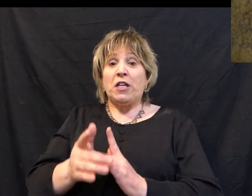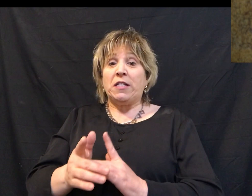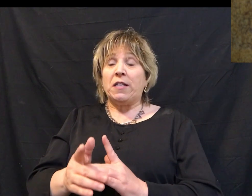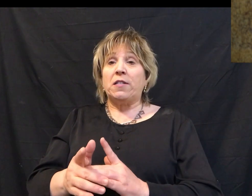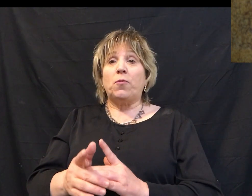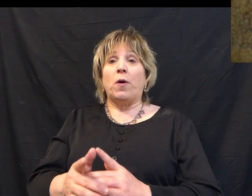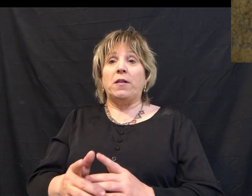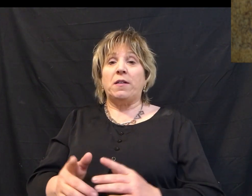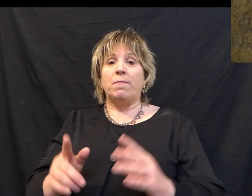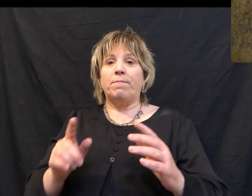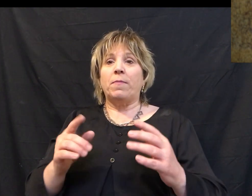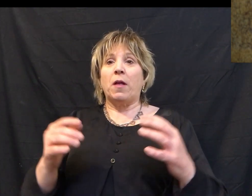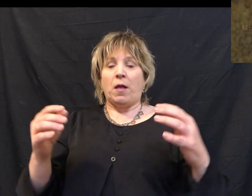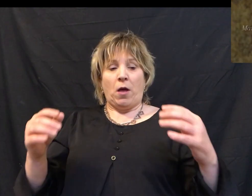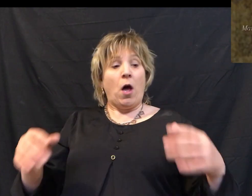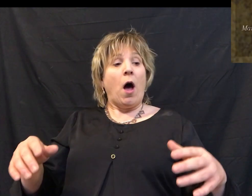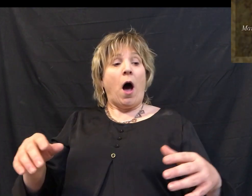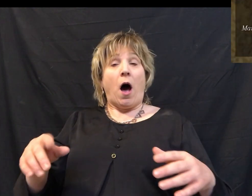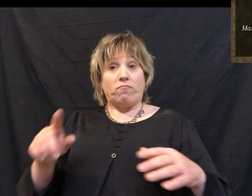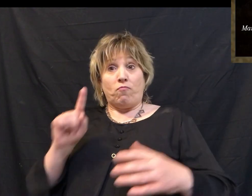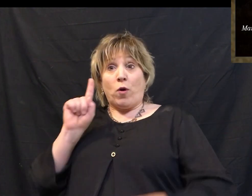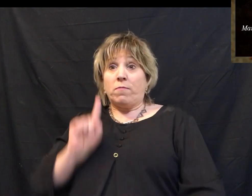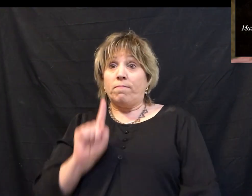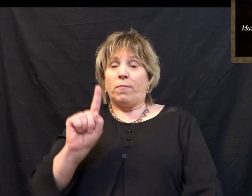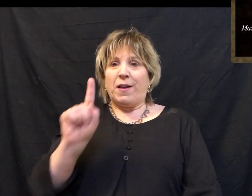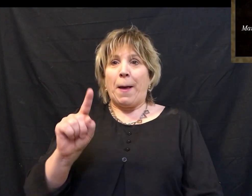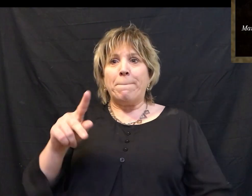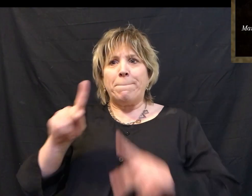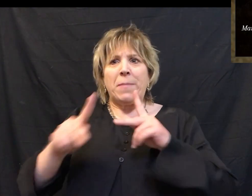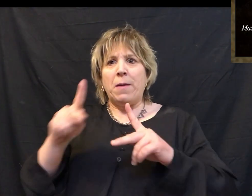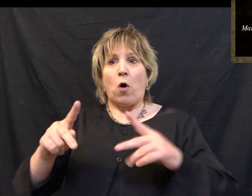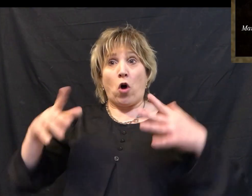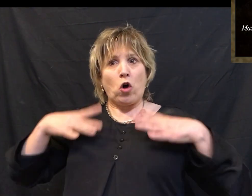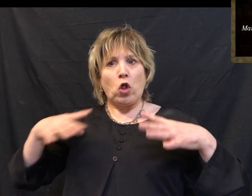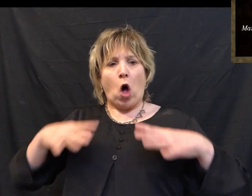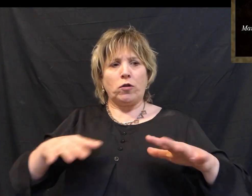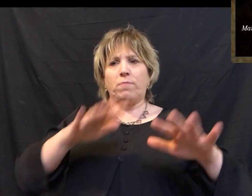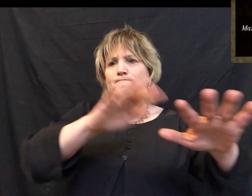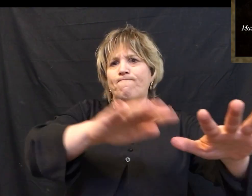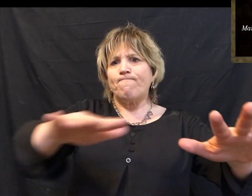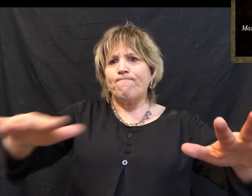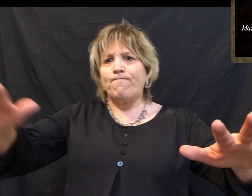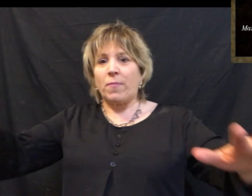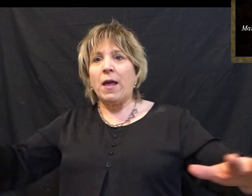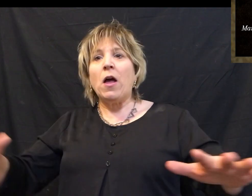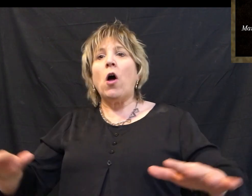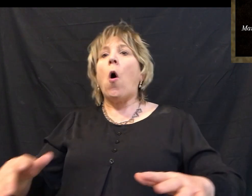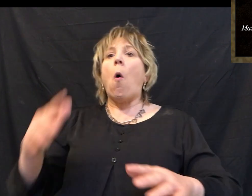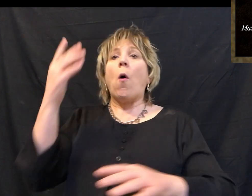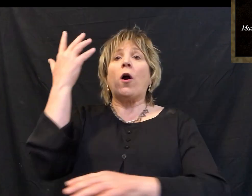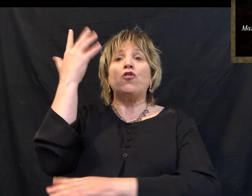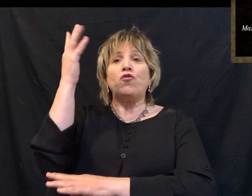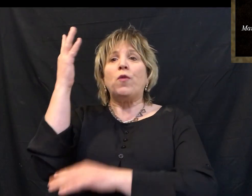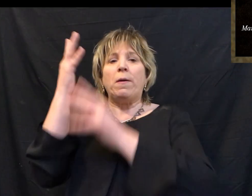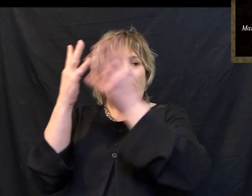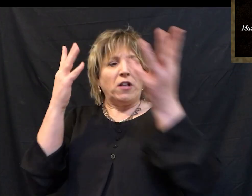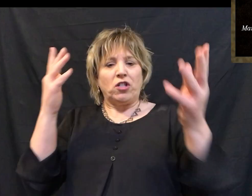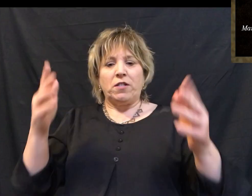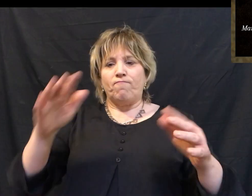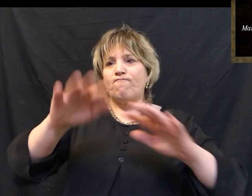Jesus was approaching, many people spread their clothes on the road, and others spread leafy branches cut from